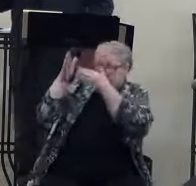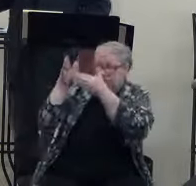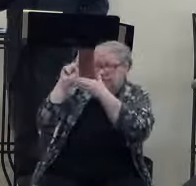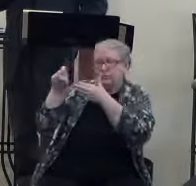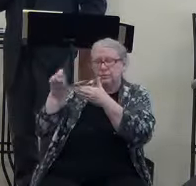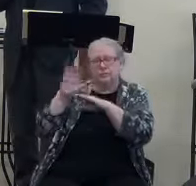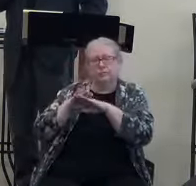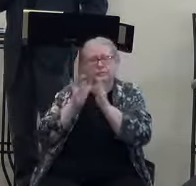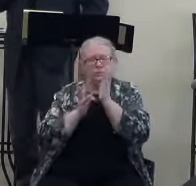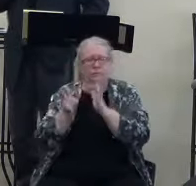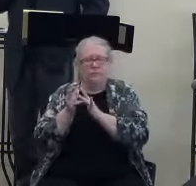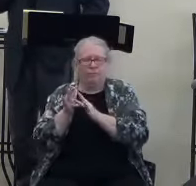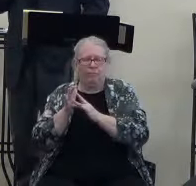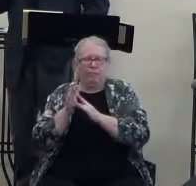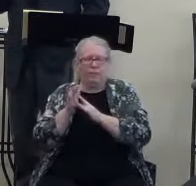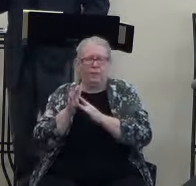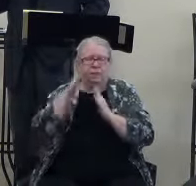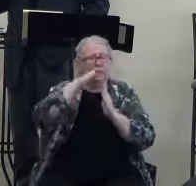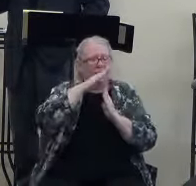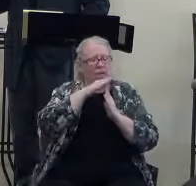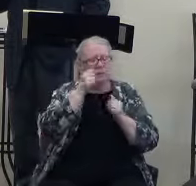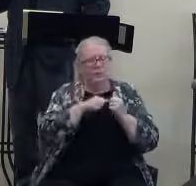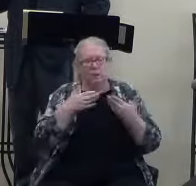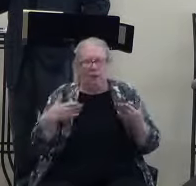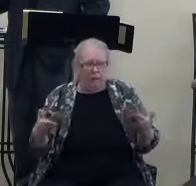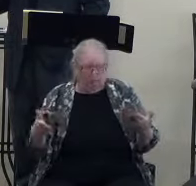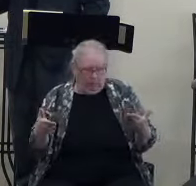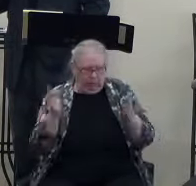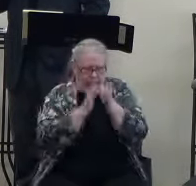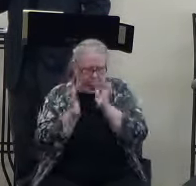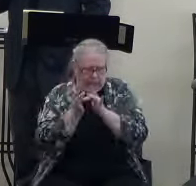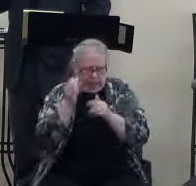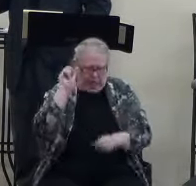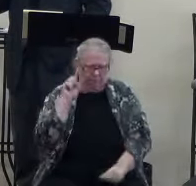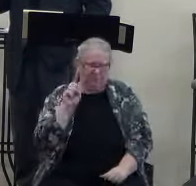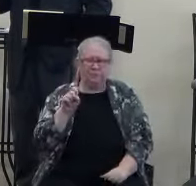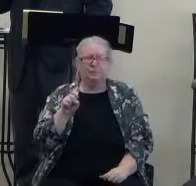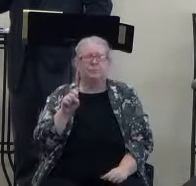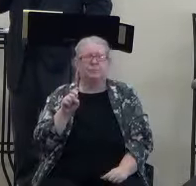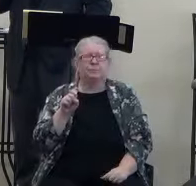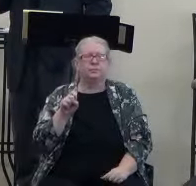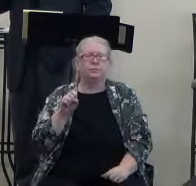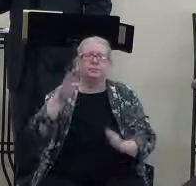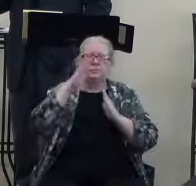of everything. Jesus has to be the head of our church, our home, our family,